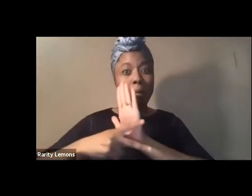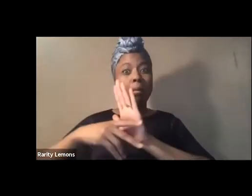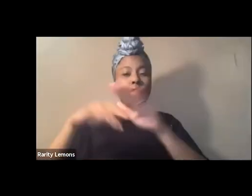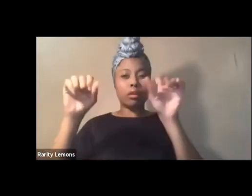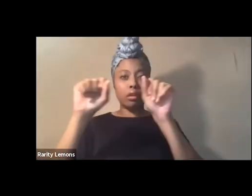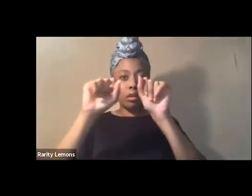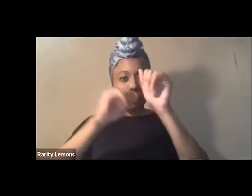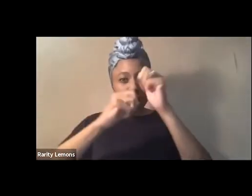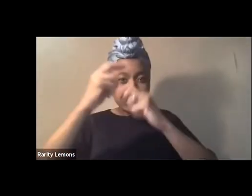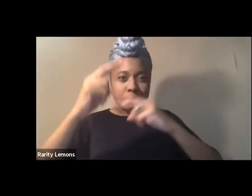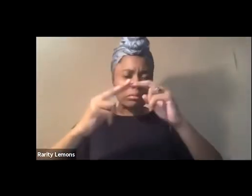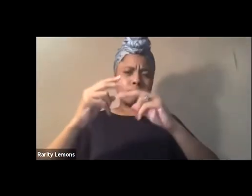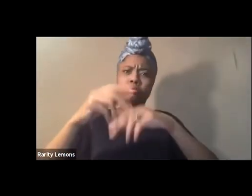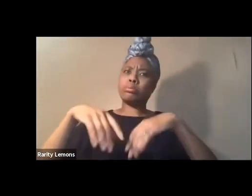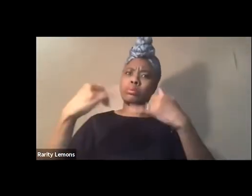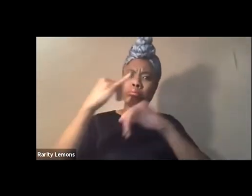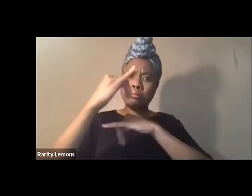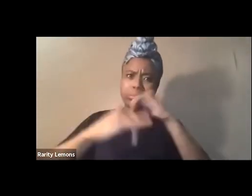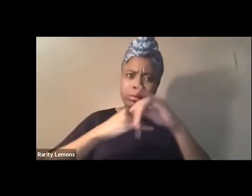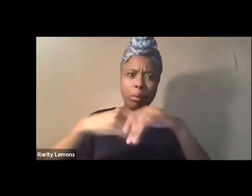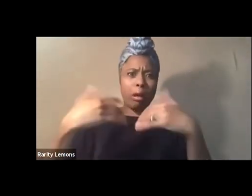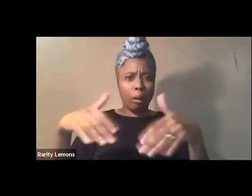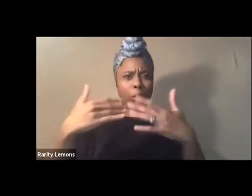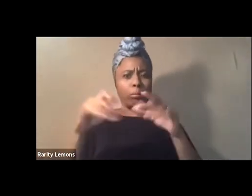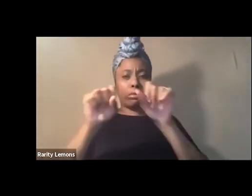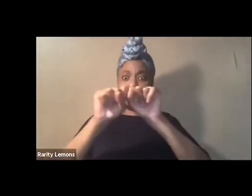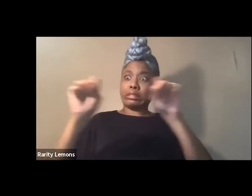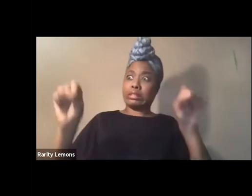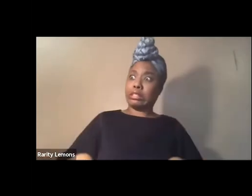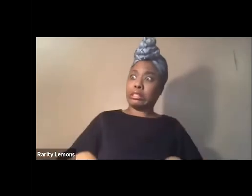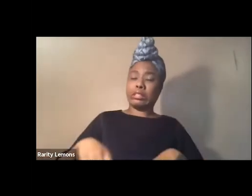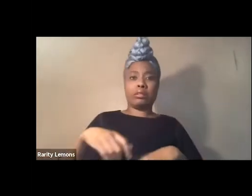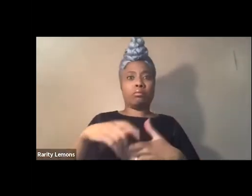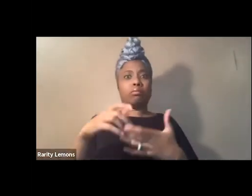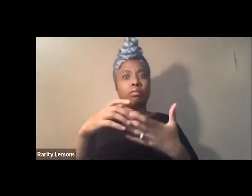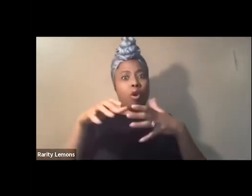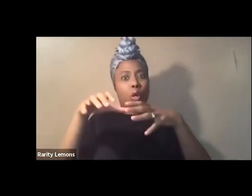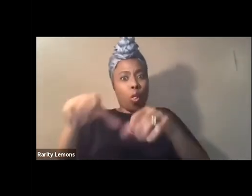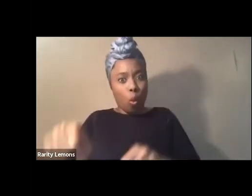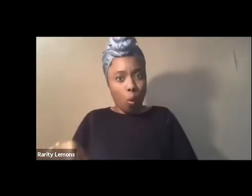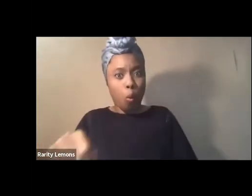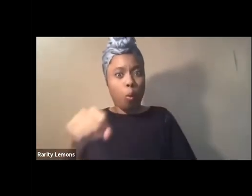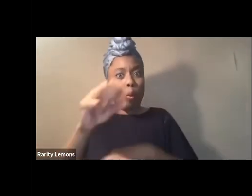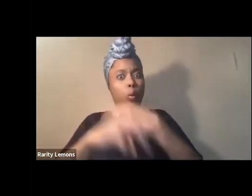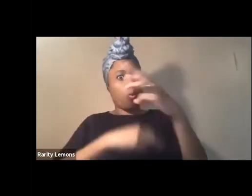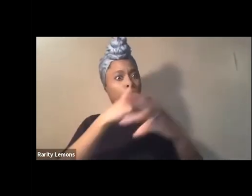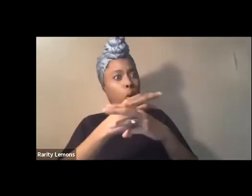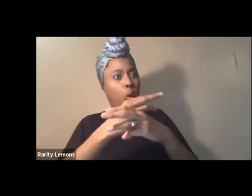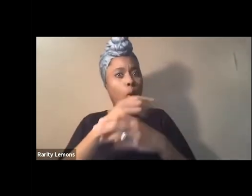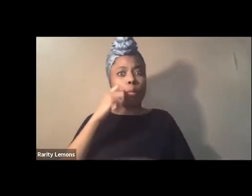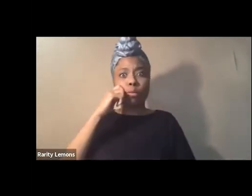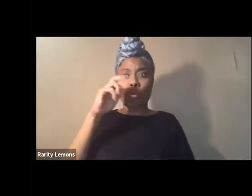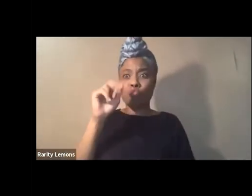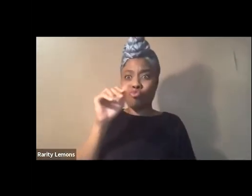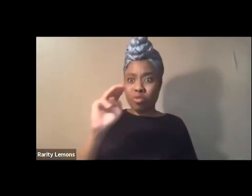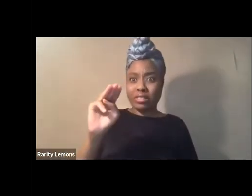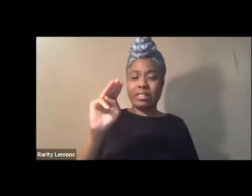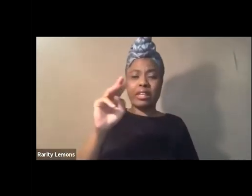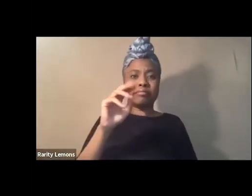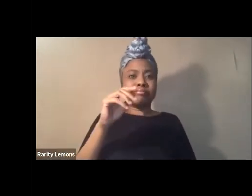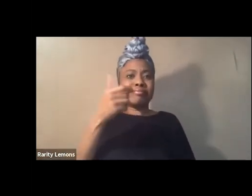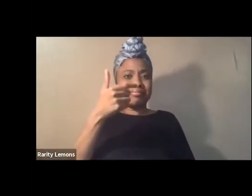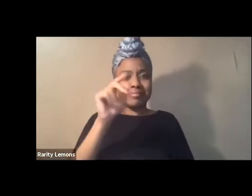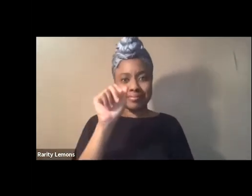institutions a system of settler colonial global racial and gendered capitalism